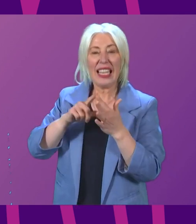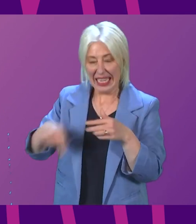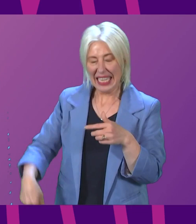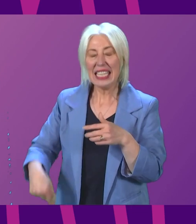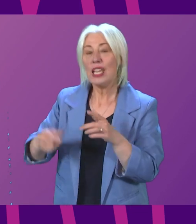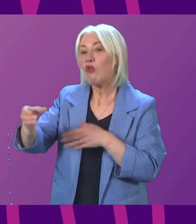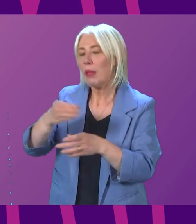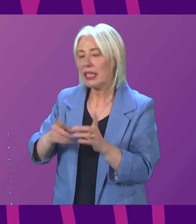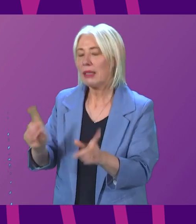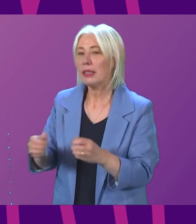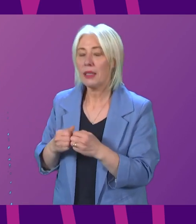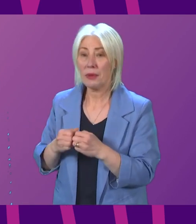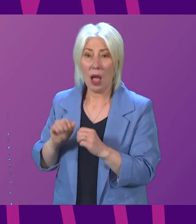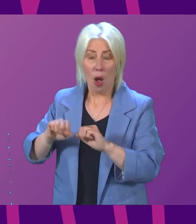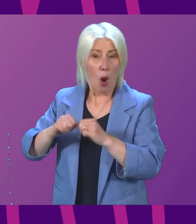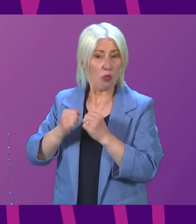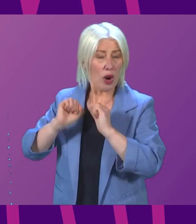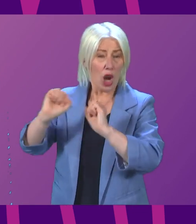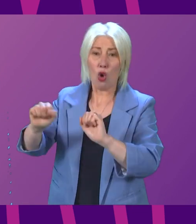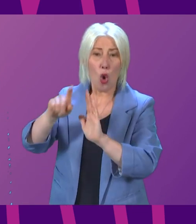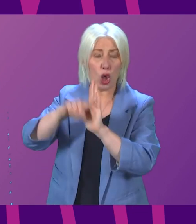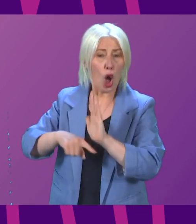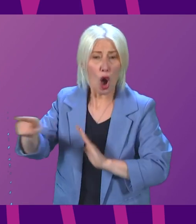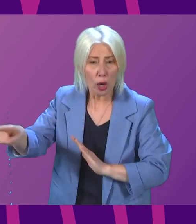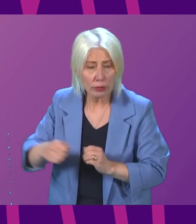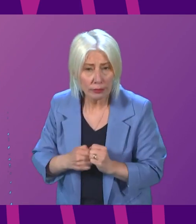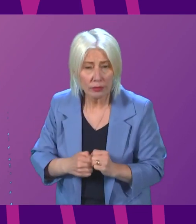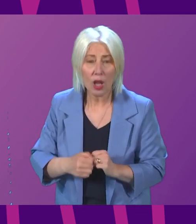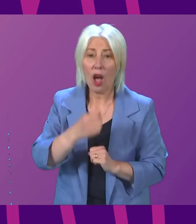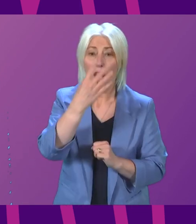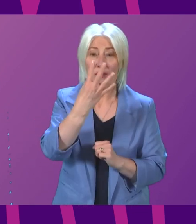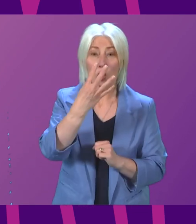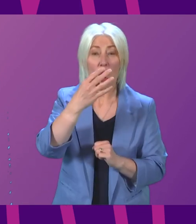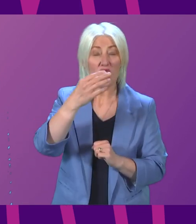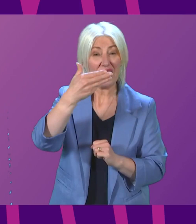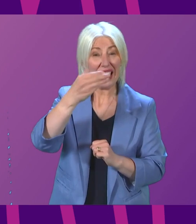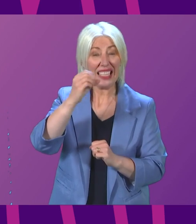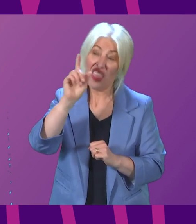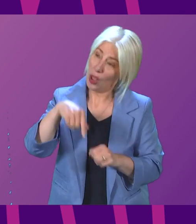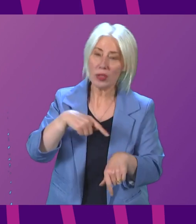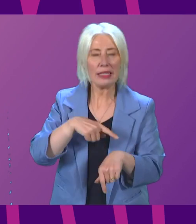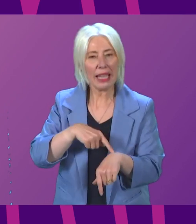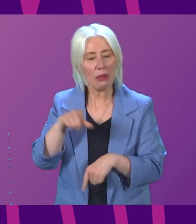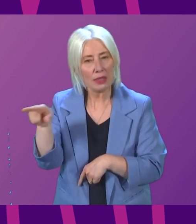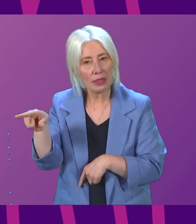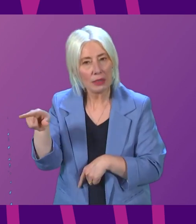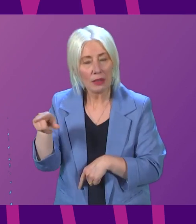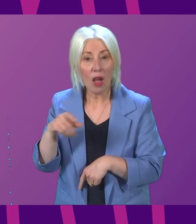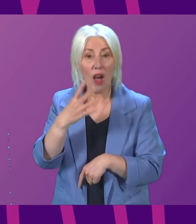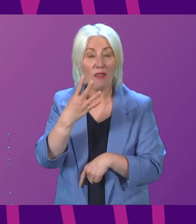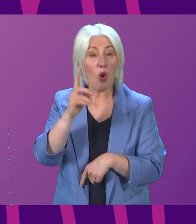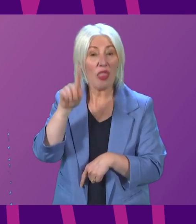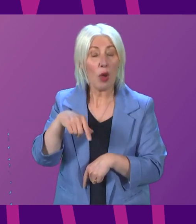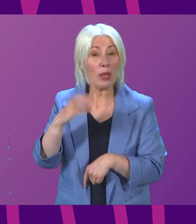on the NHS. She's broken her own treatment time law 490,000 times. She's cut over 4,000 beds